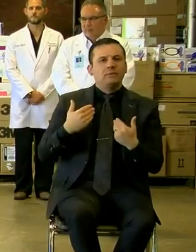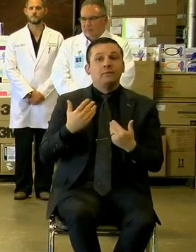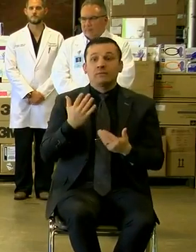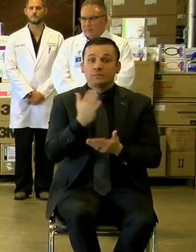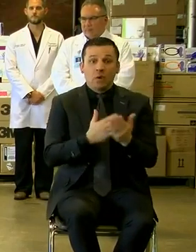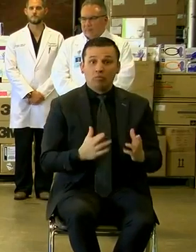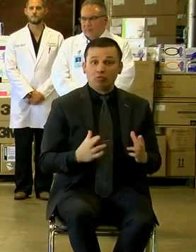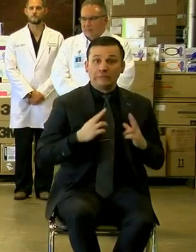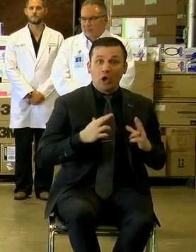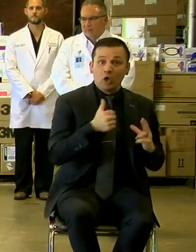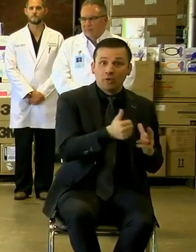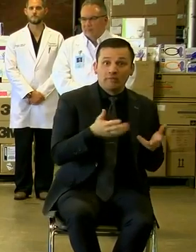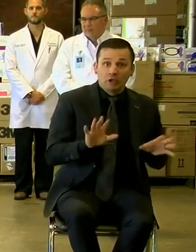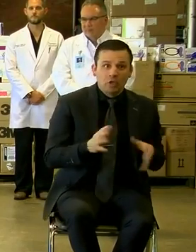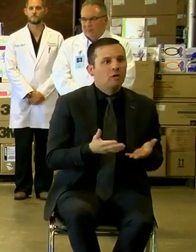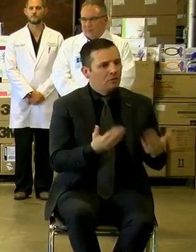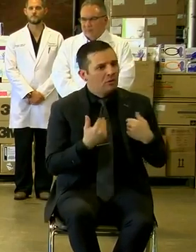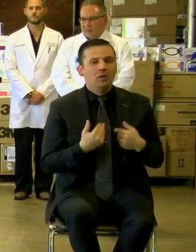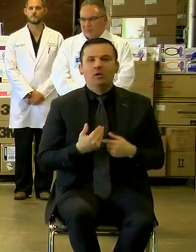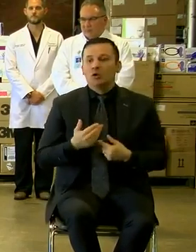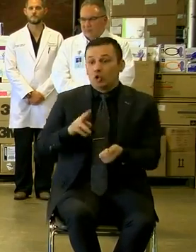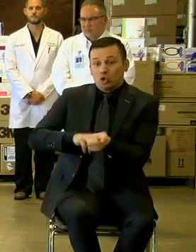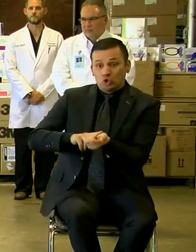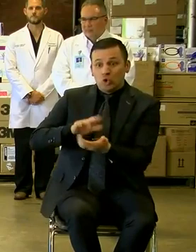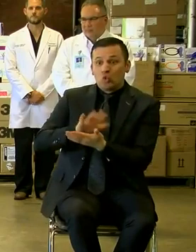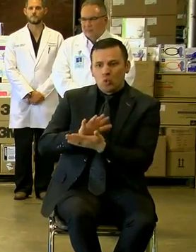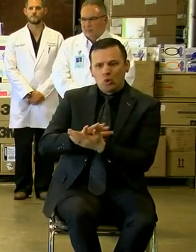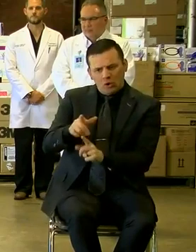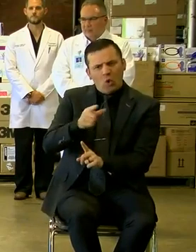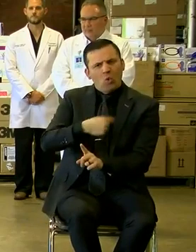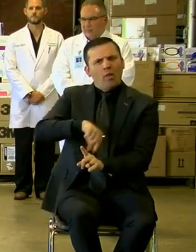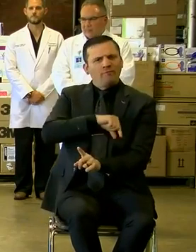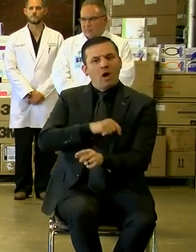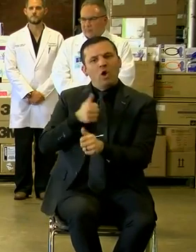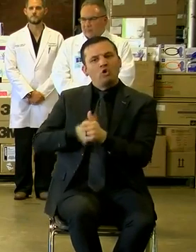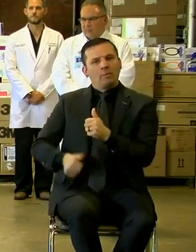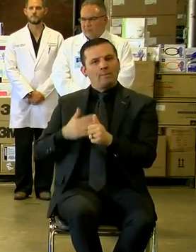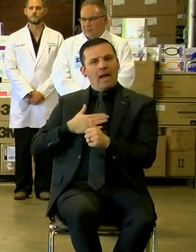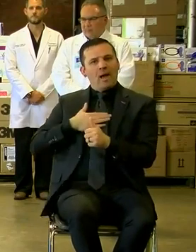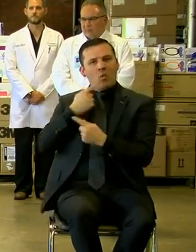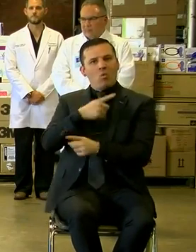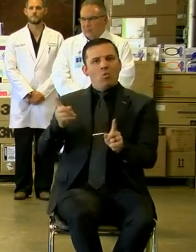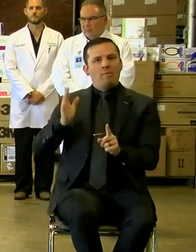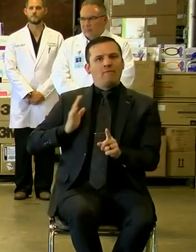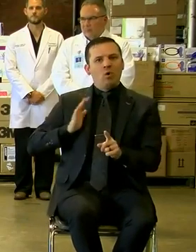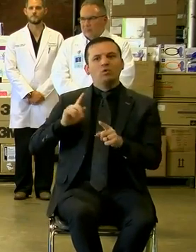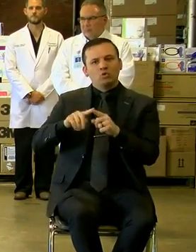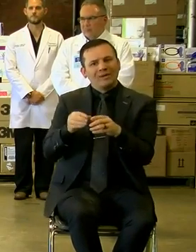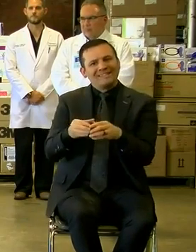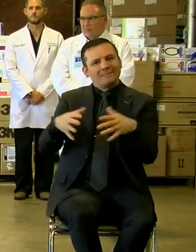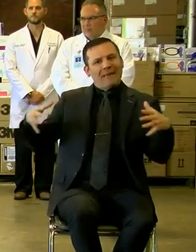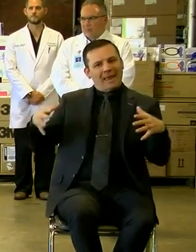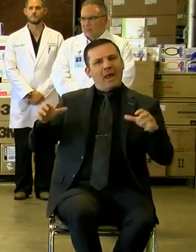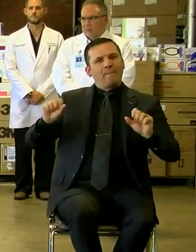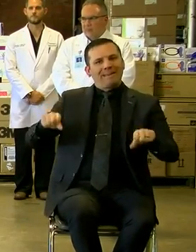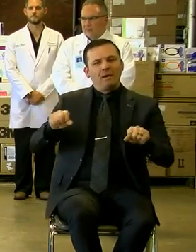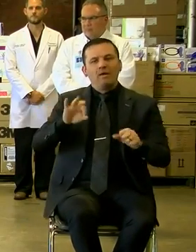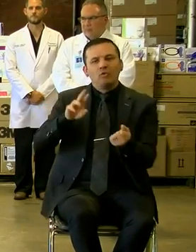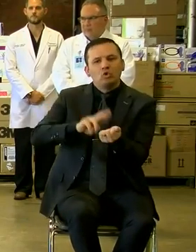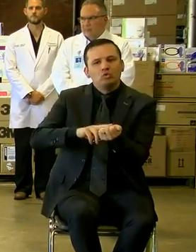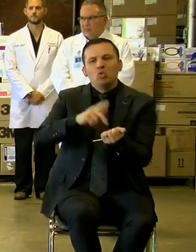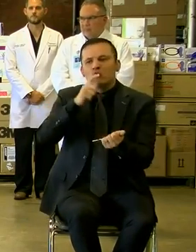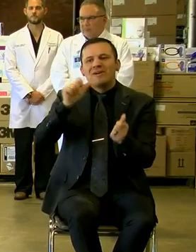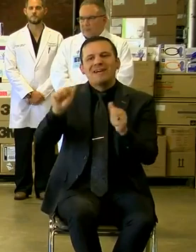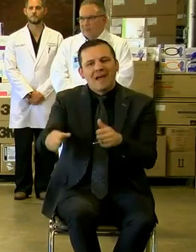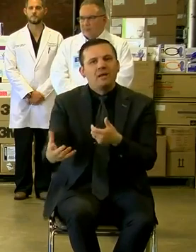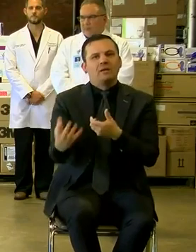retired. There may be some who are still in nursing school who qualify under my executive order, expanding the scope of the nurses who can be involved in